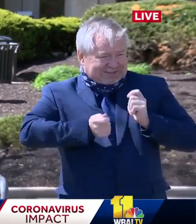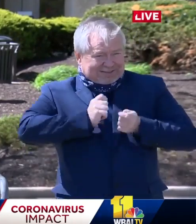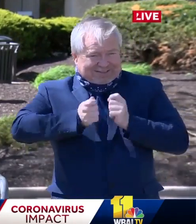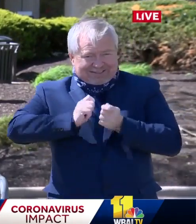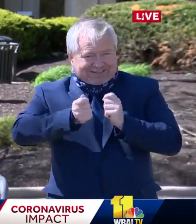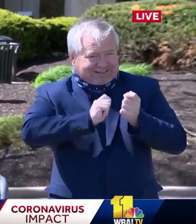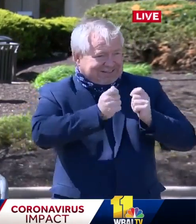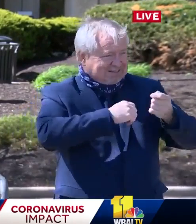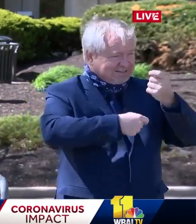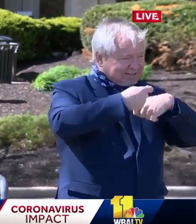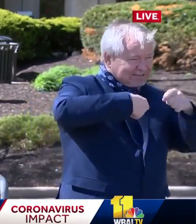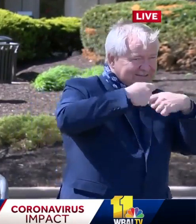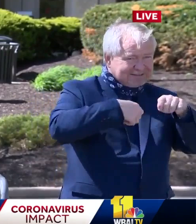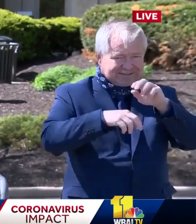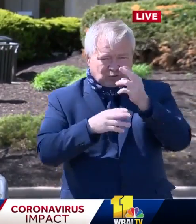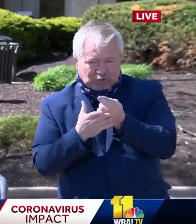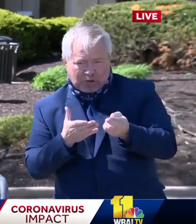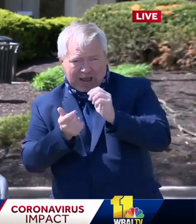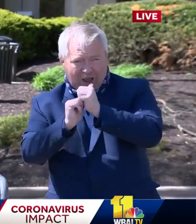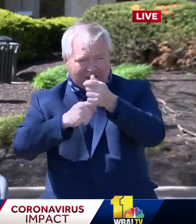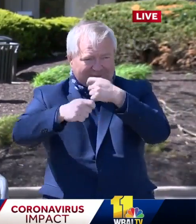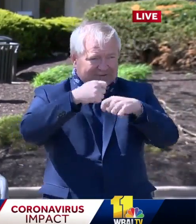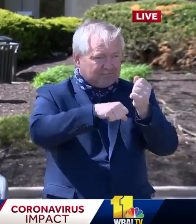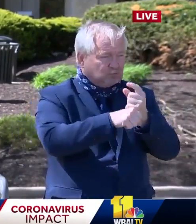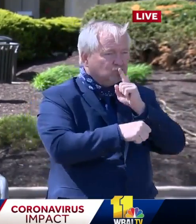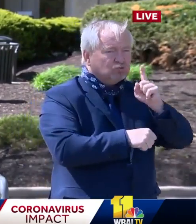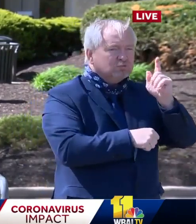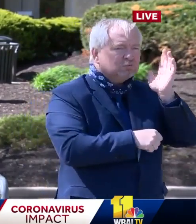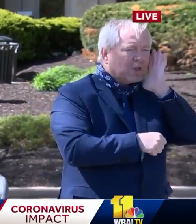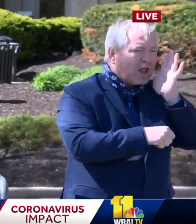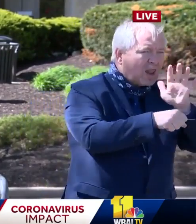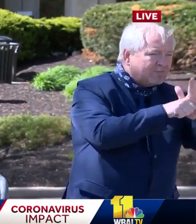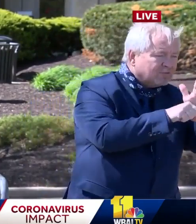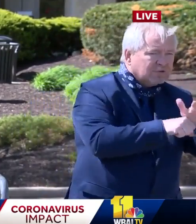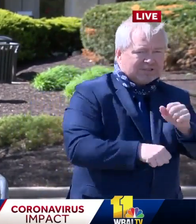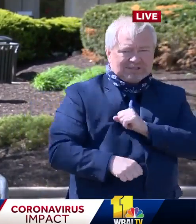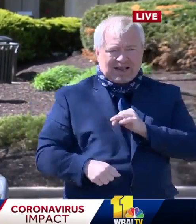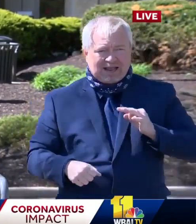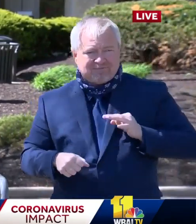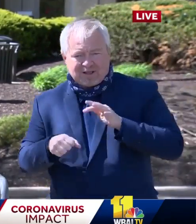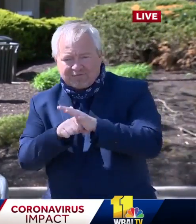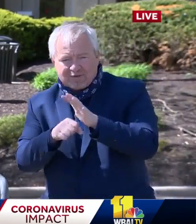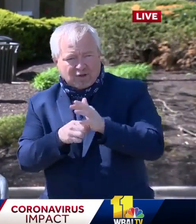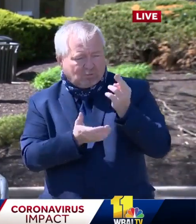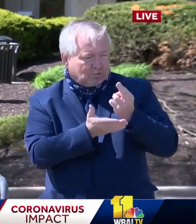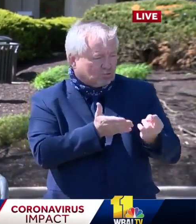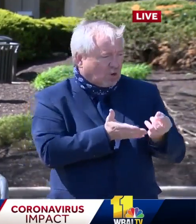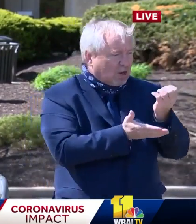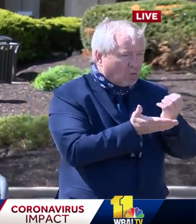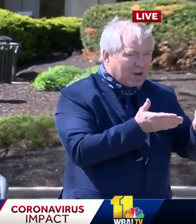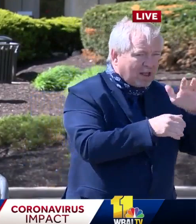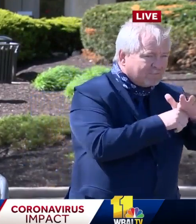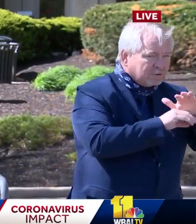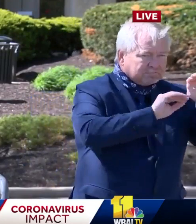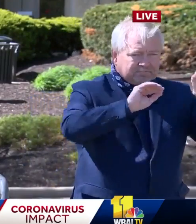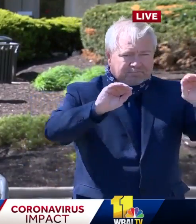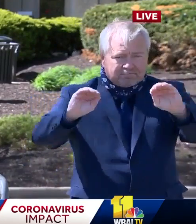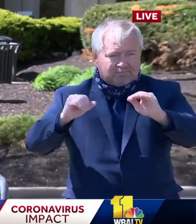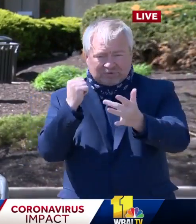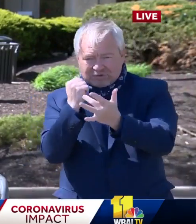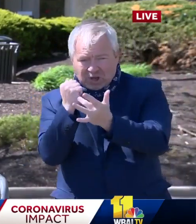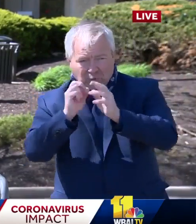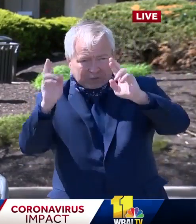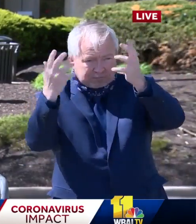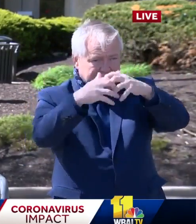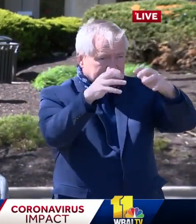system by bringing to bear human capital, human and resources, uh, and technology to where